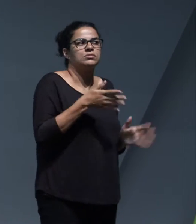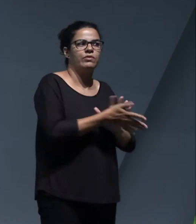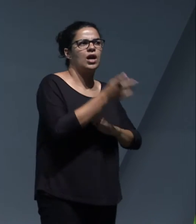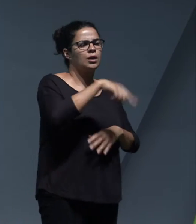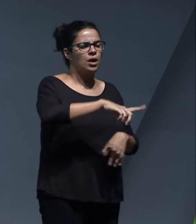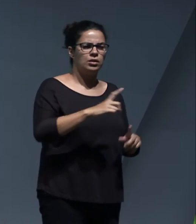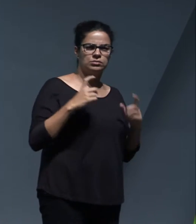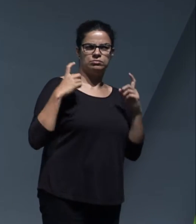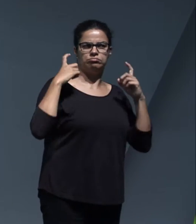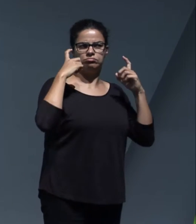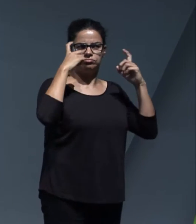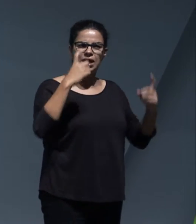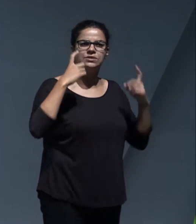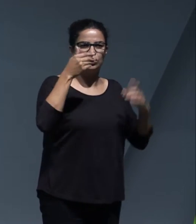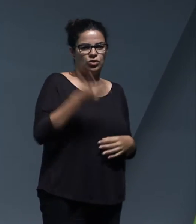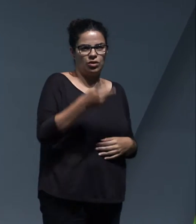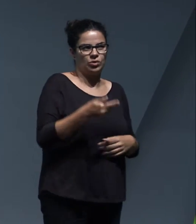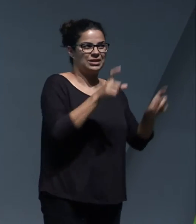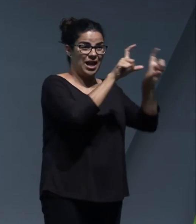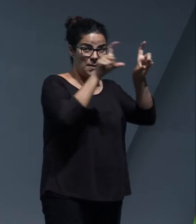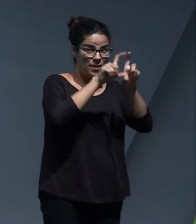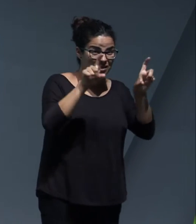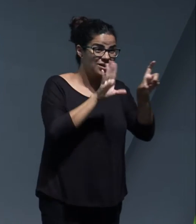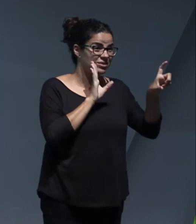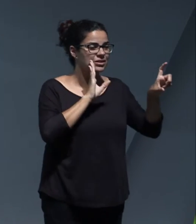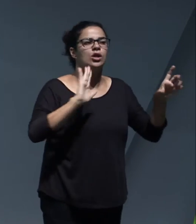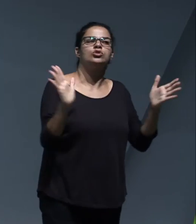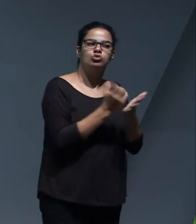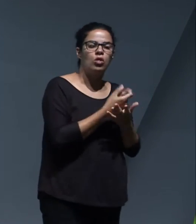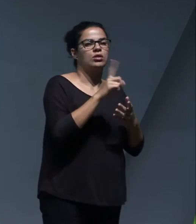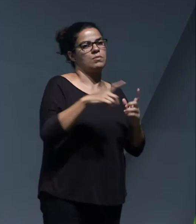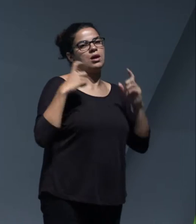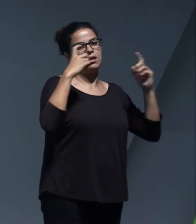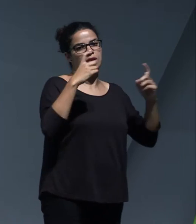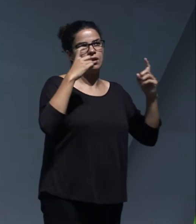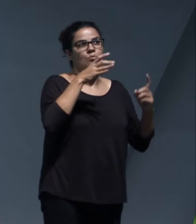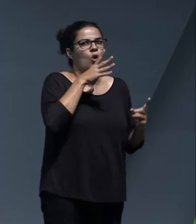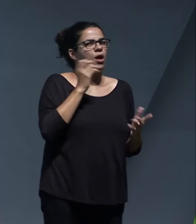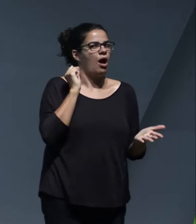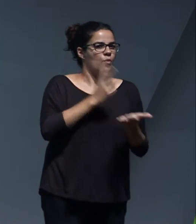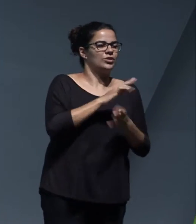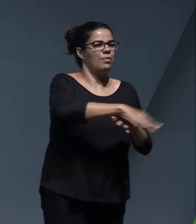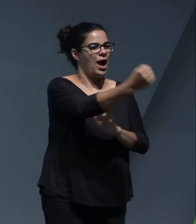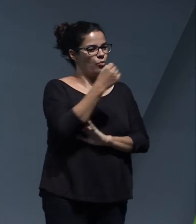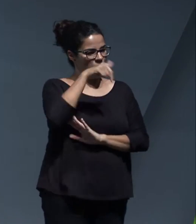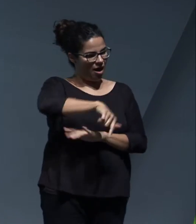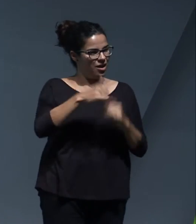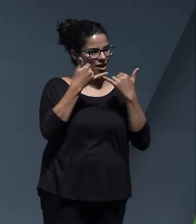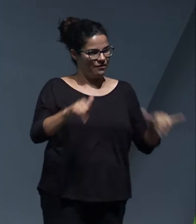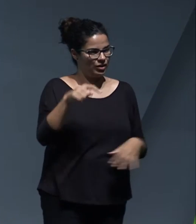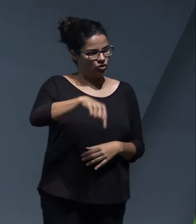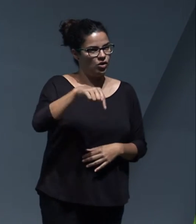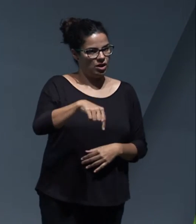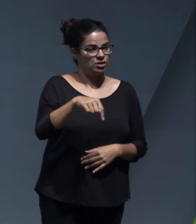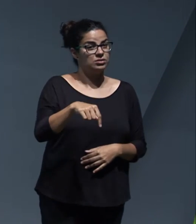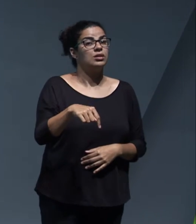Obviously, a major effort has been made by each and every one of these companies to back an event of this kind, which,